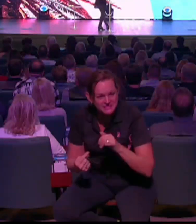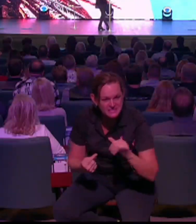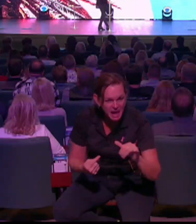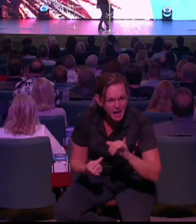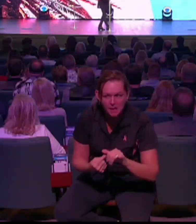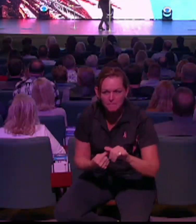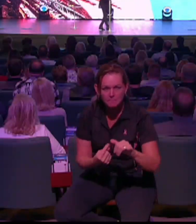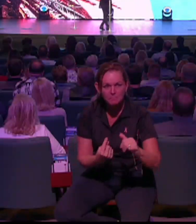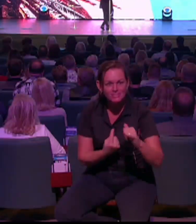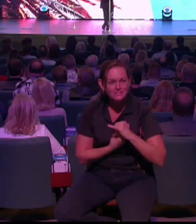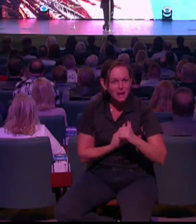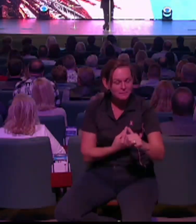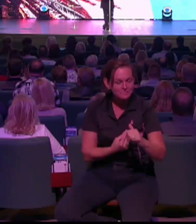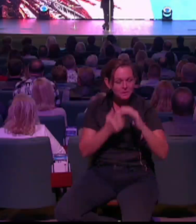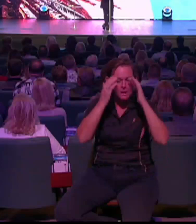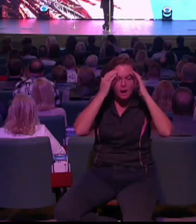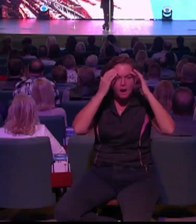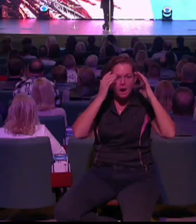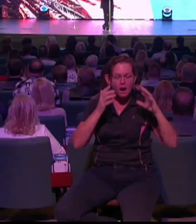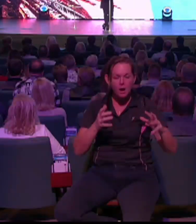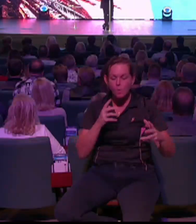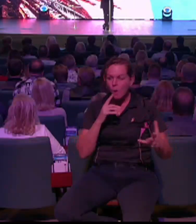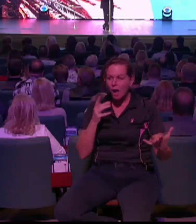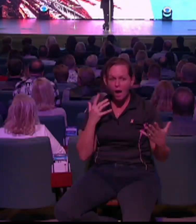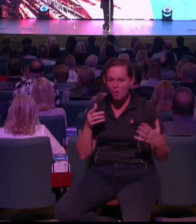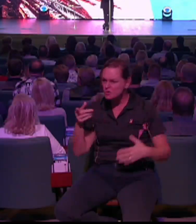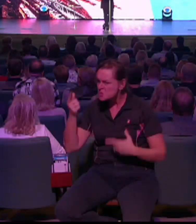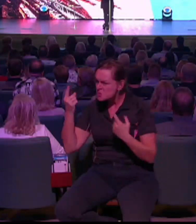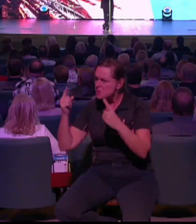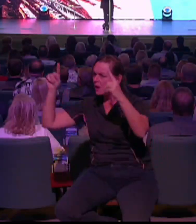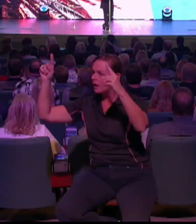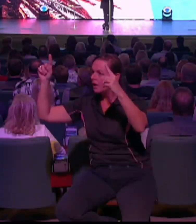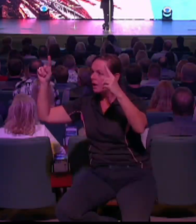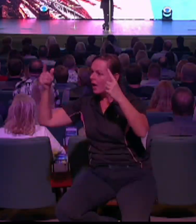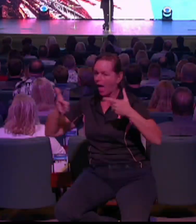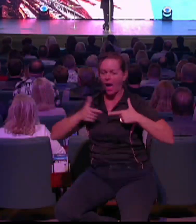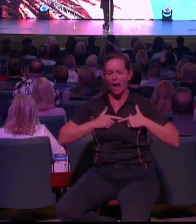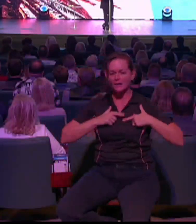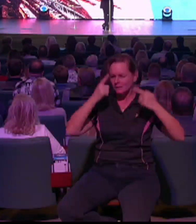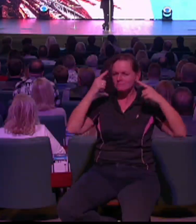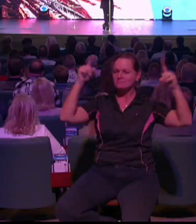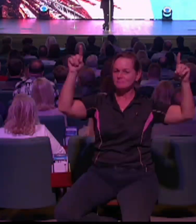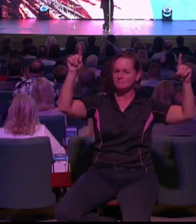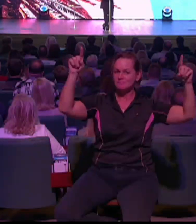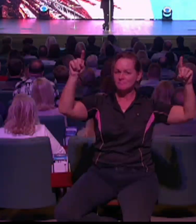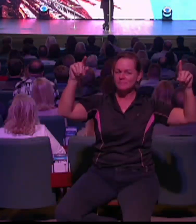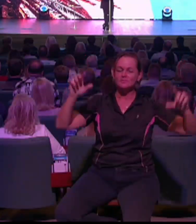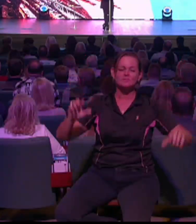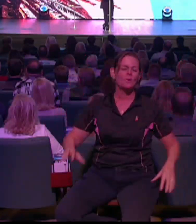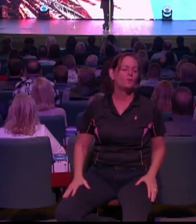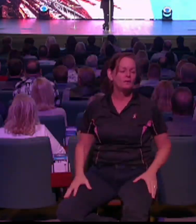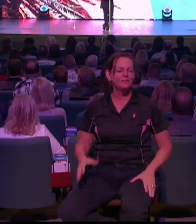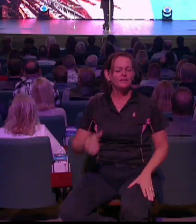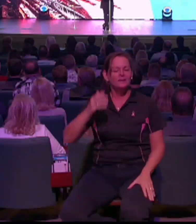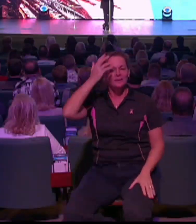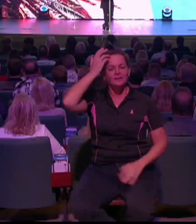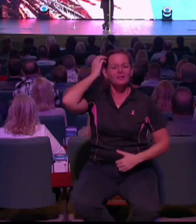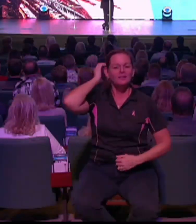we sent all those little girls, Lizzie the Lioness, book in Iraq. And so they're, like, running around, roaring and being courageous